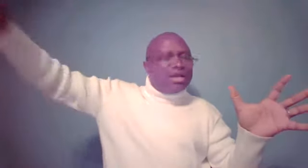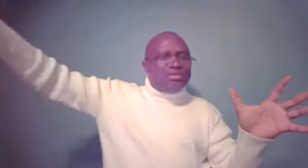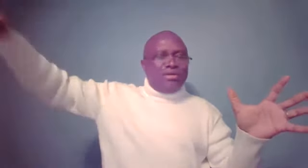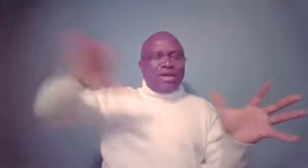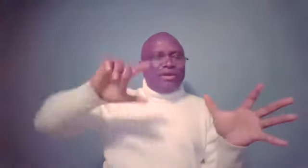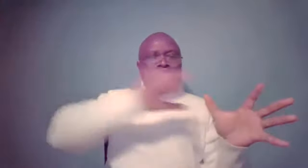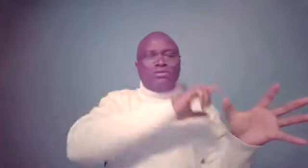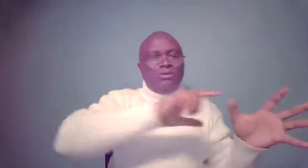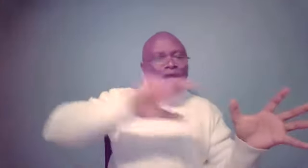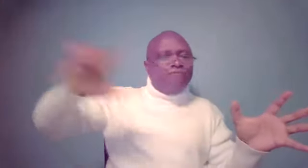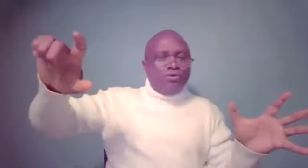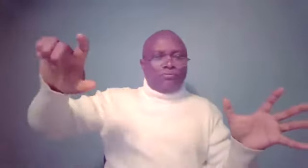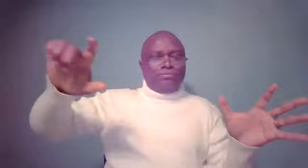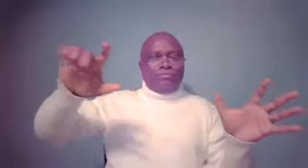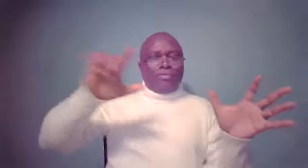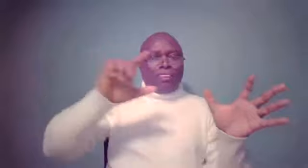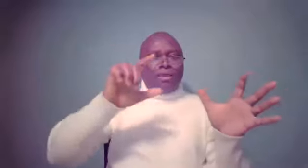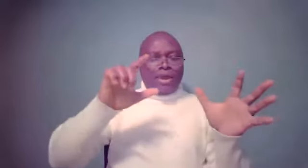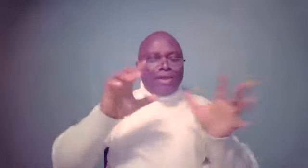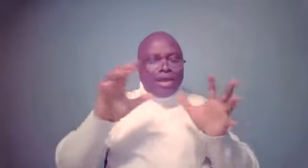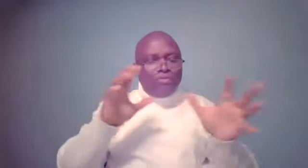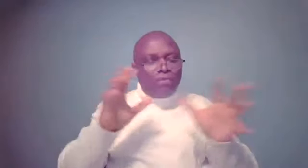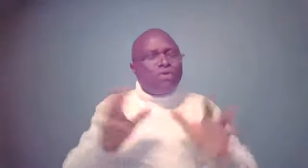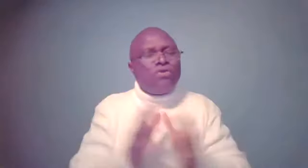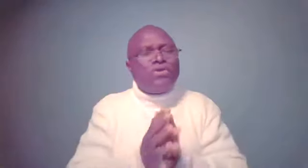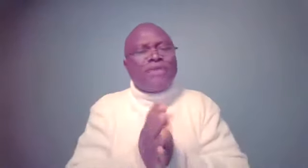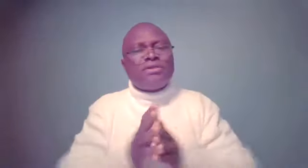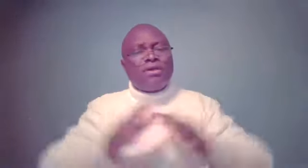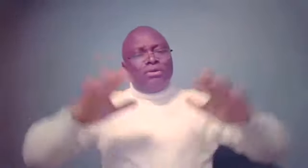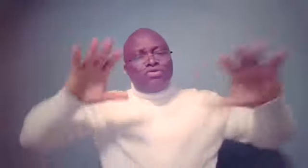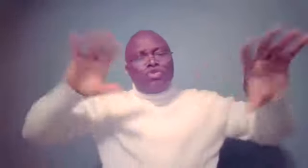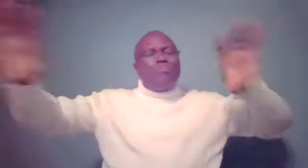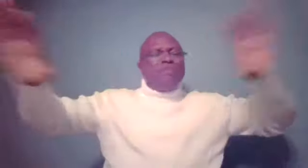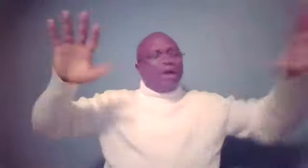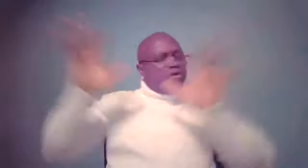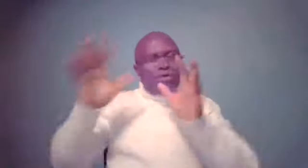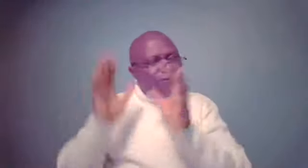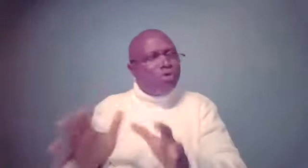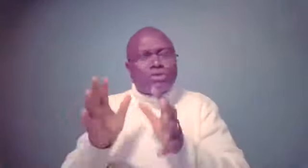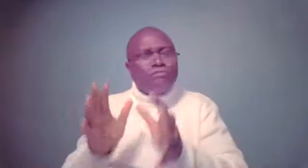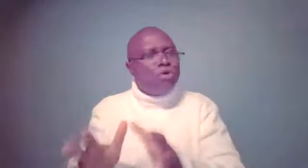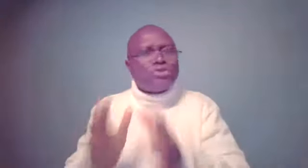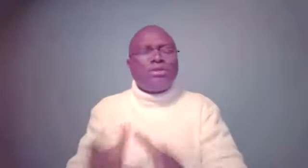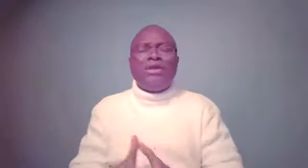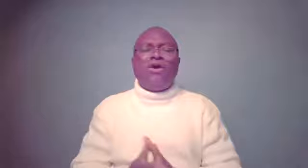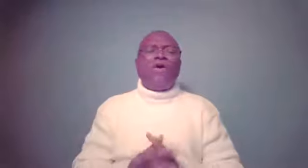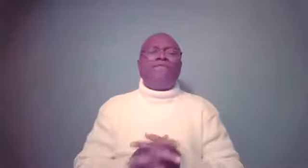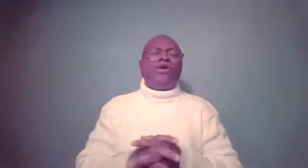destiny that he has laid for you. And we're going to look at two people. I'm going to focus mostly on the,